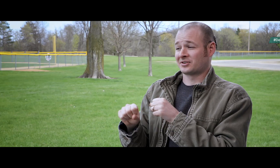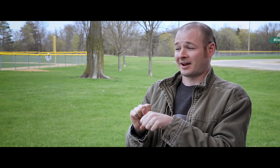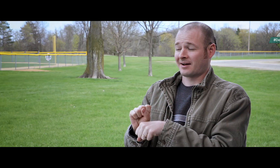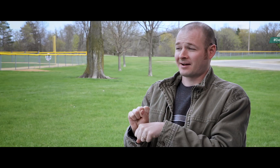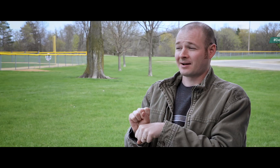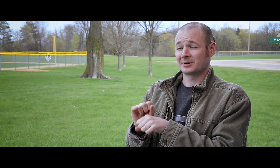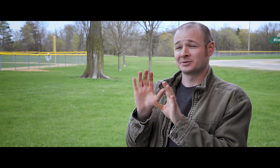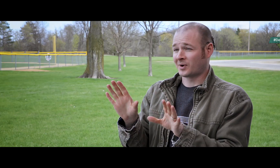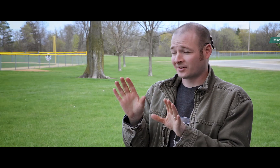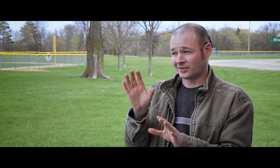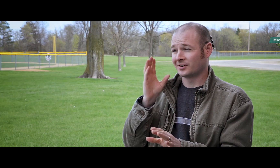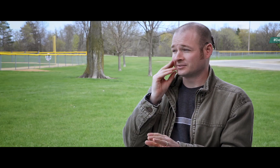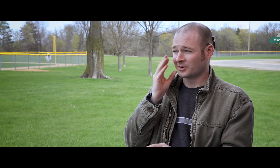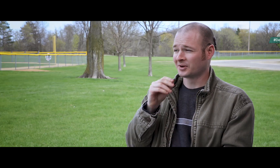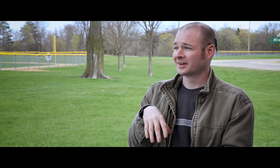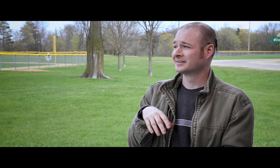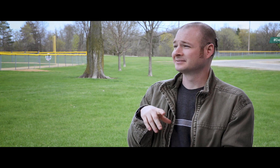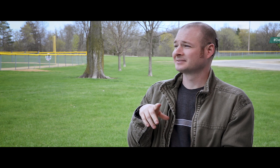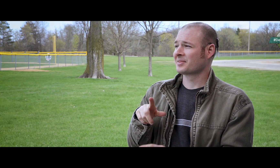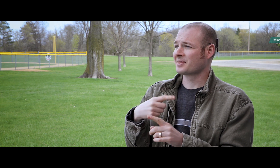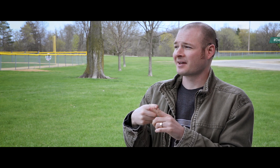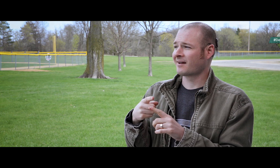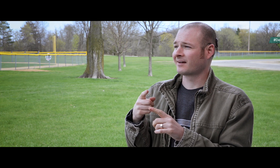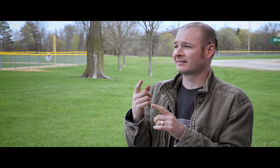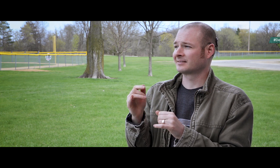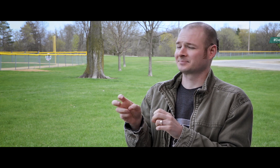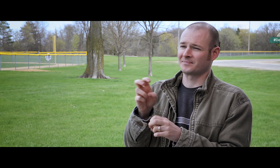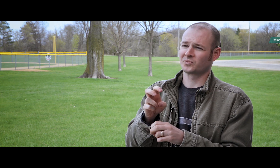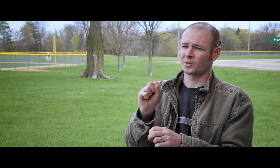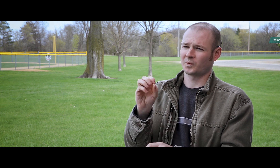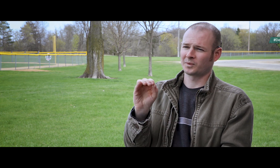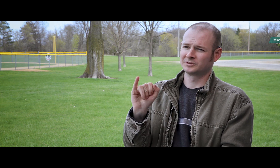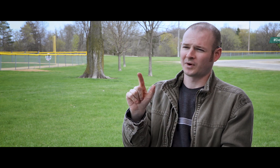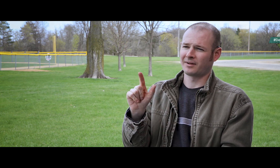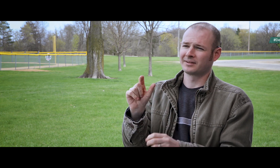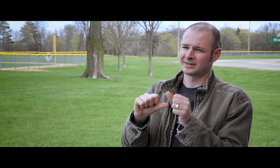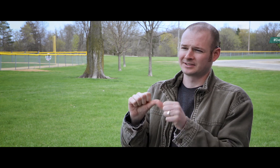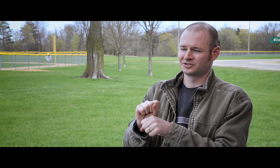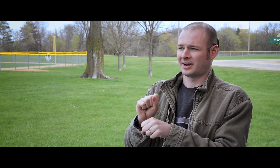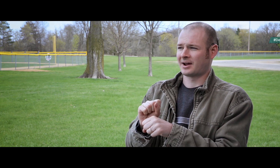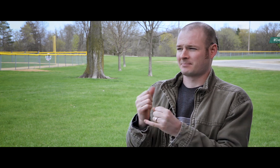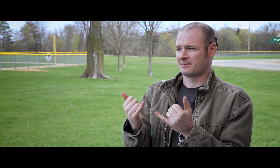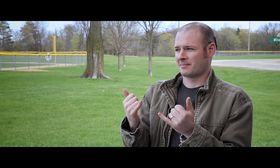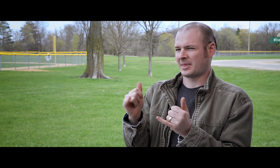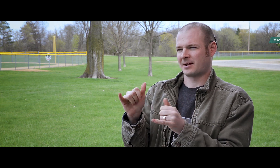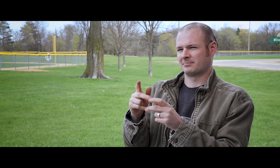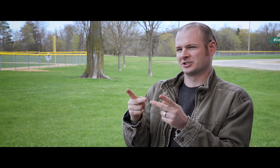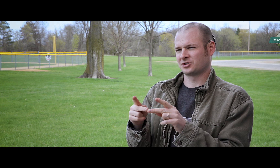and certify that the nursery was free of various types of insects and diseases. I accepted that job, and it was a